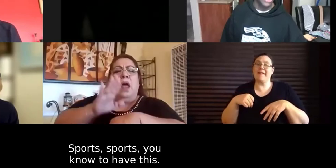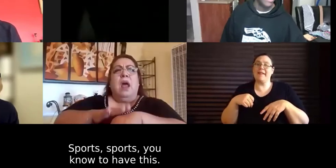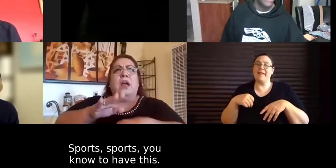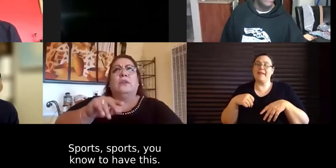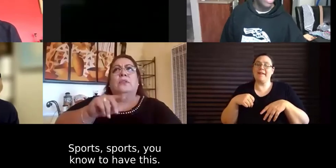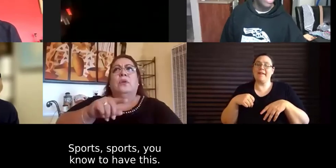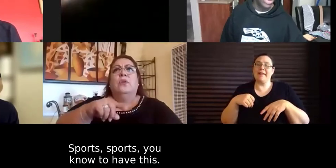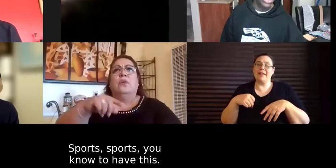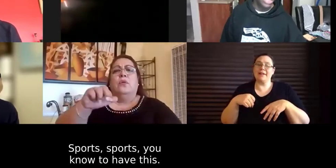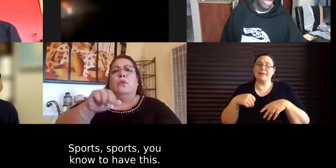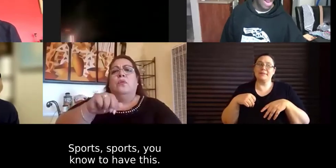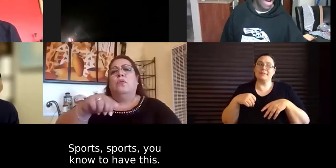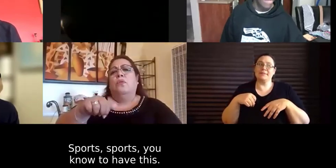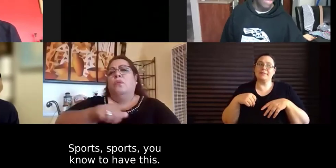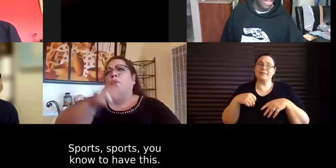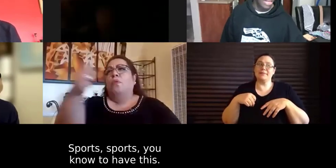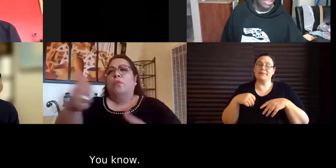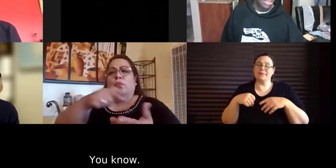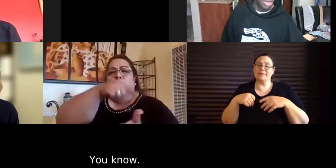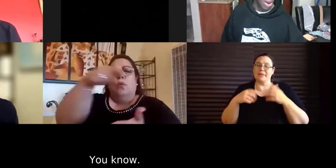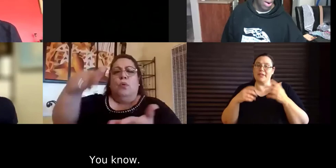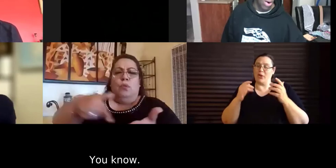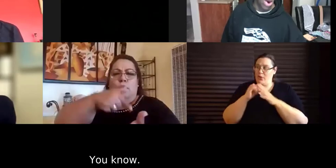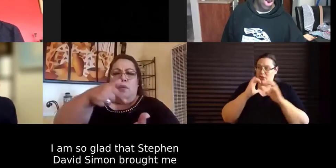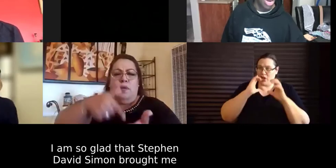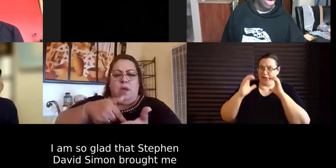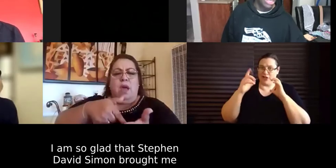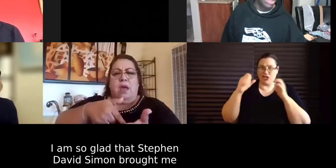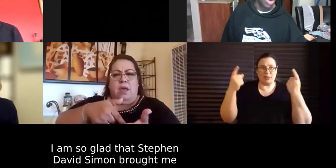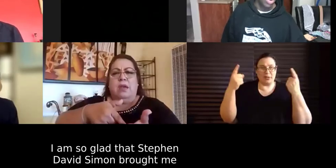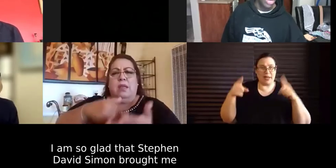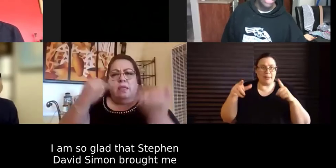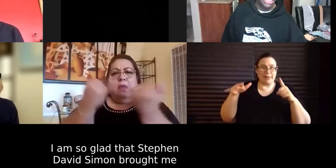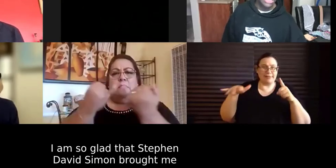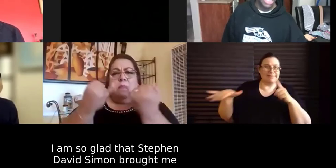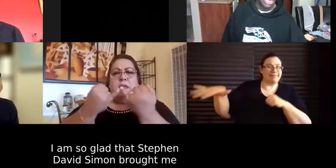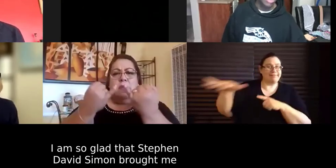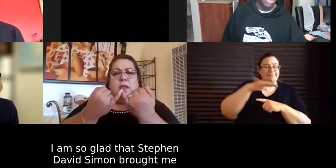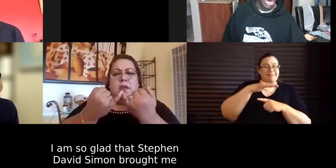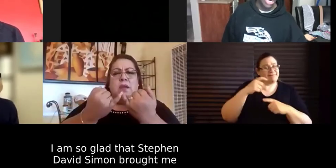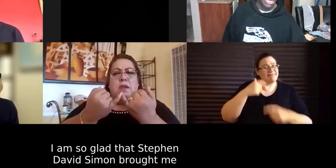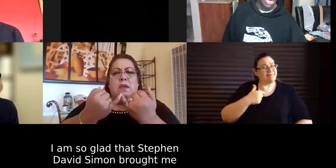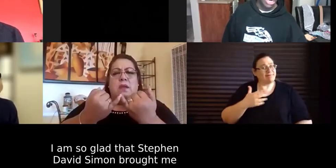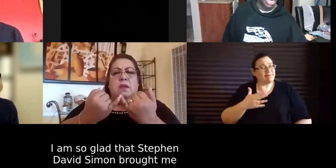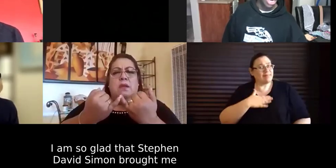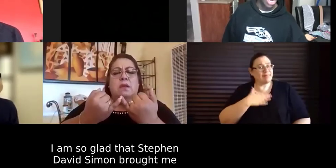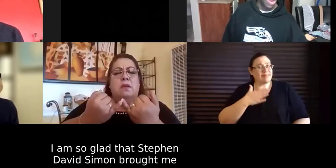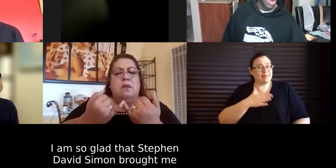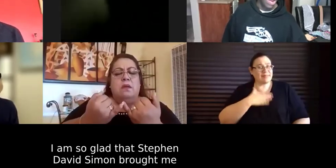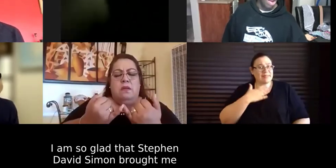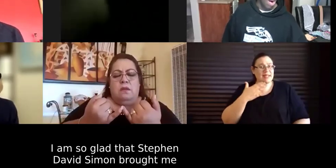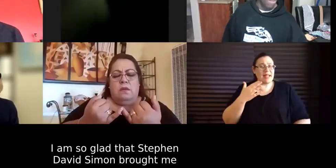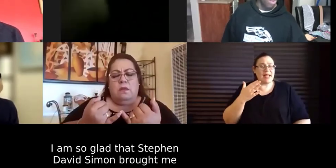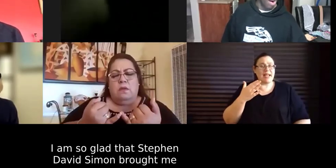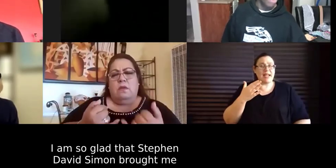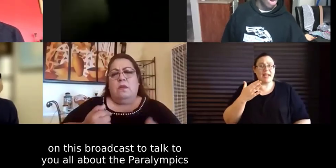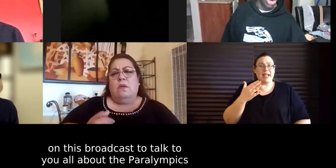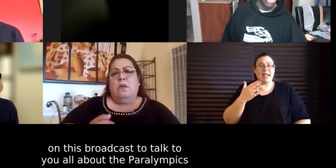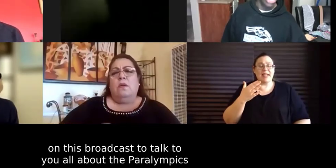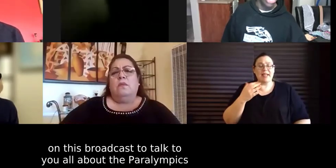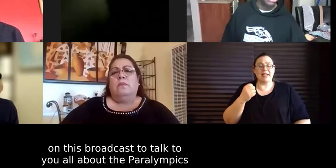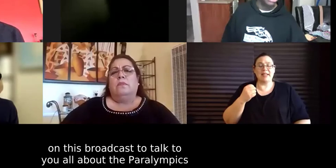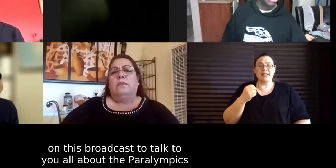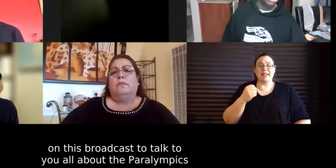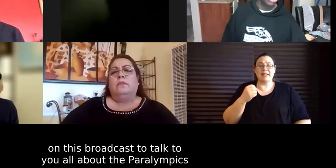you know should have this you know i'm so glad that dave got and you know brought me